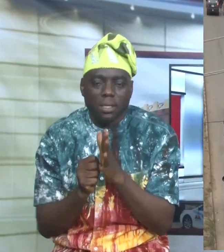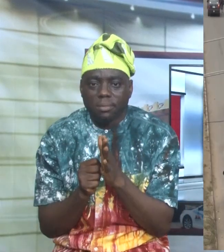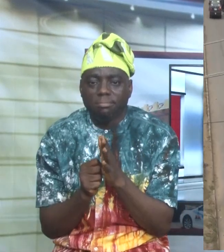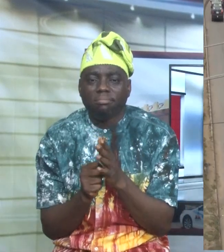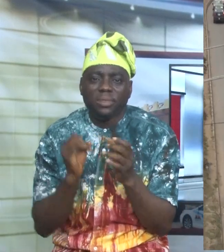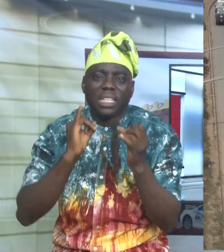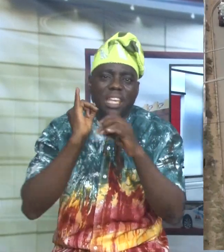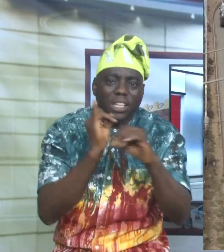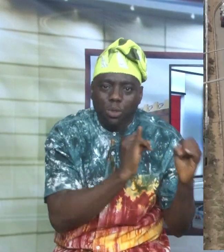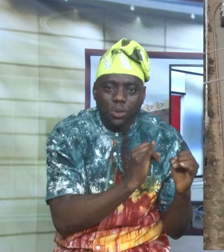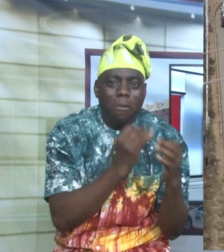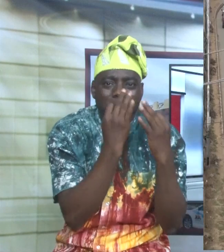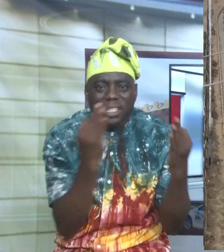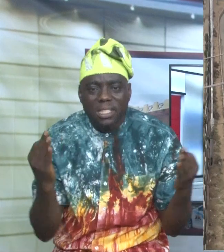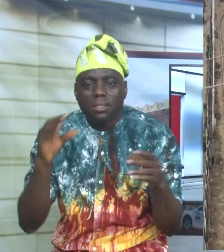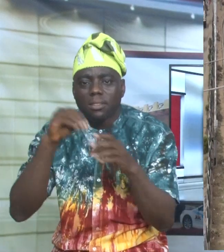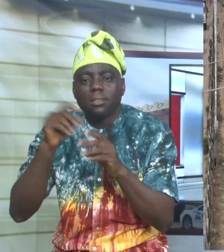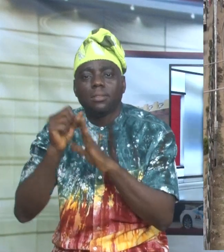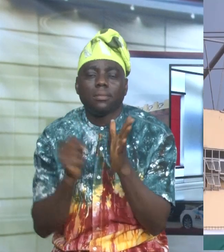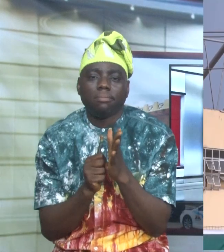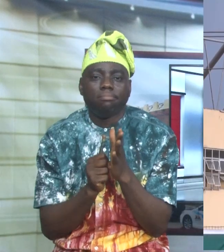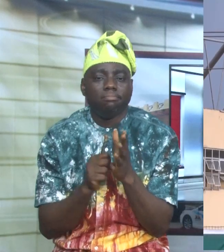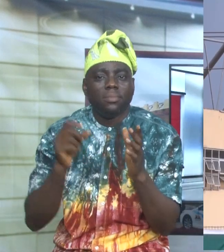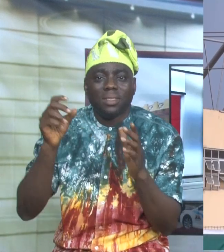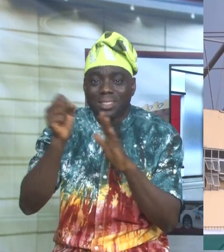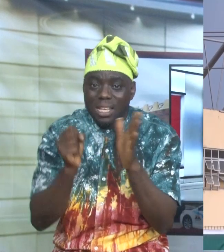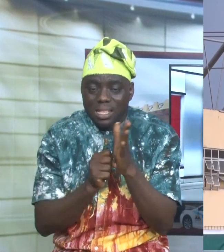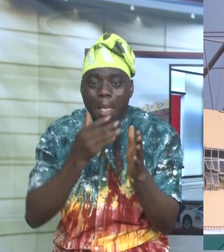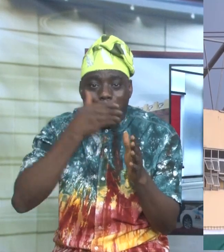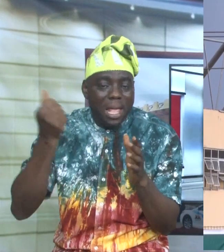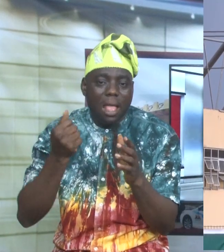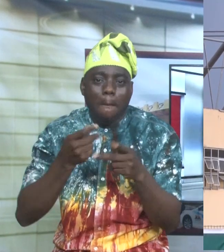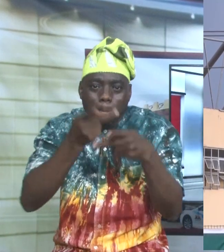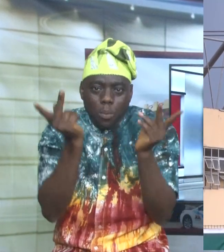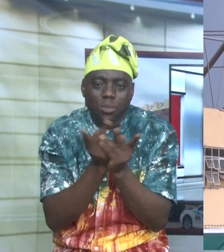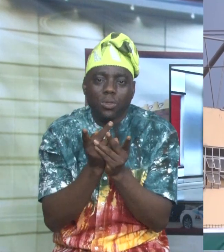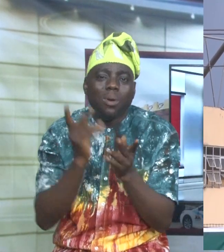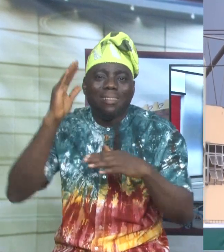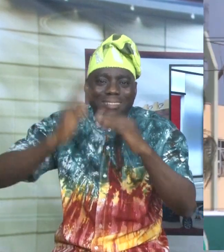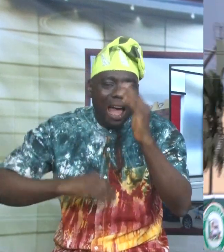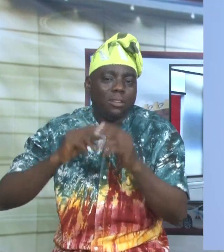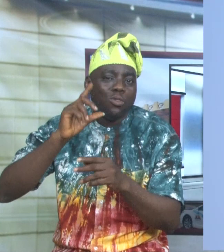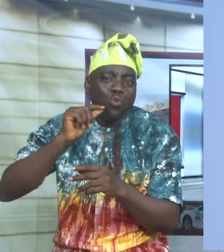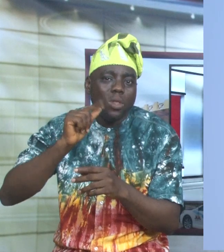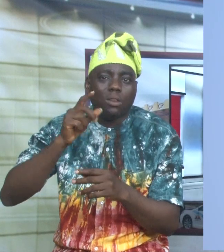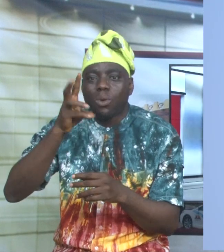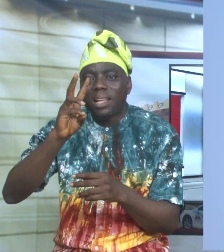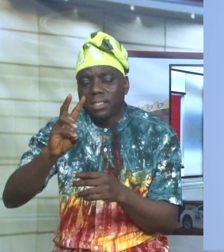and facilities, the state is in better position. She was in 2006 with four stadia